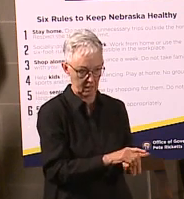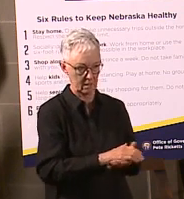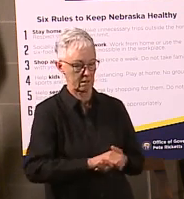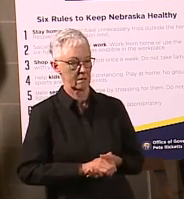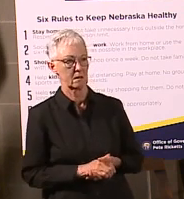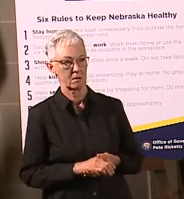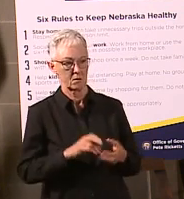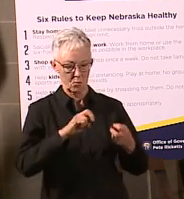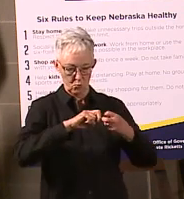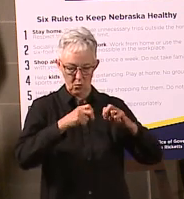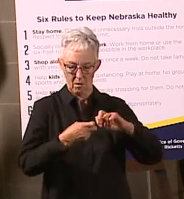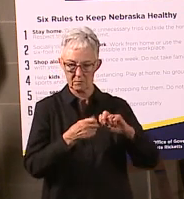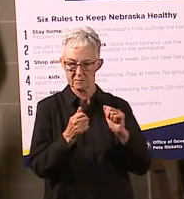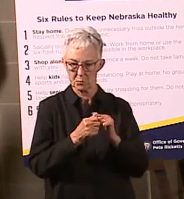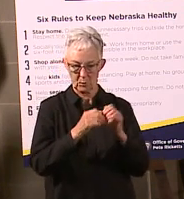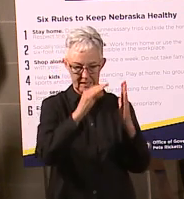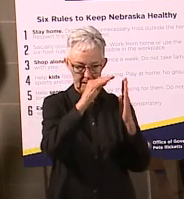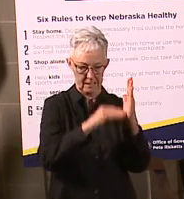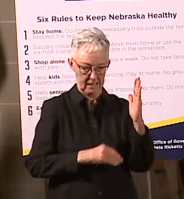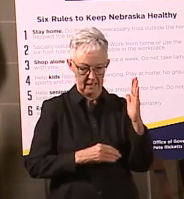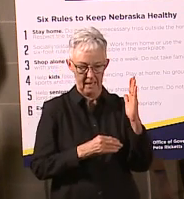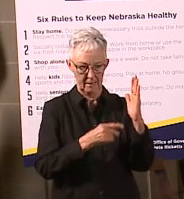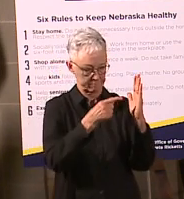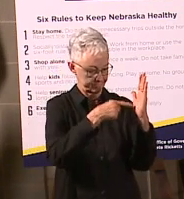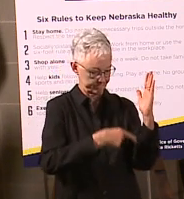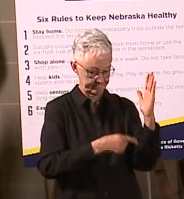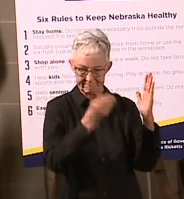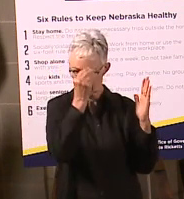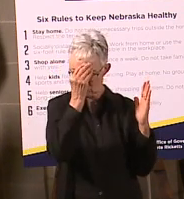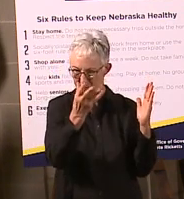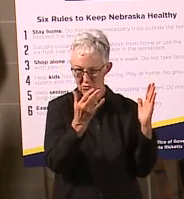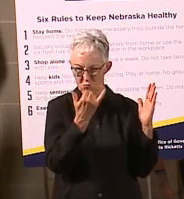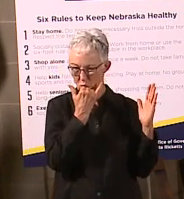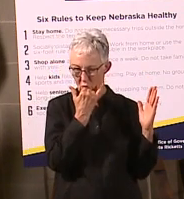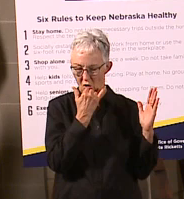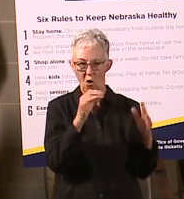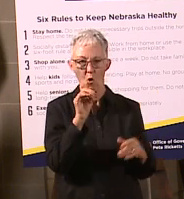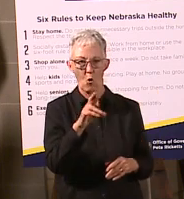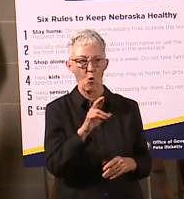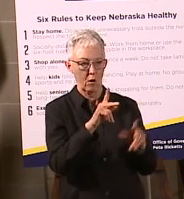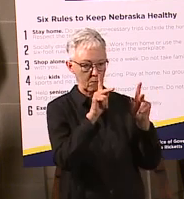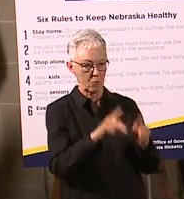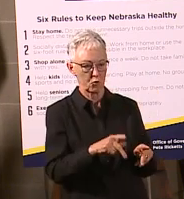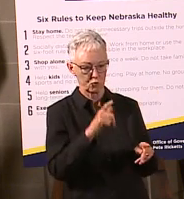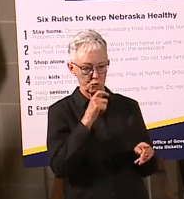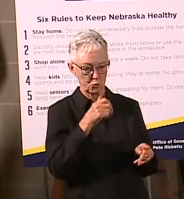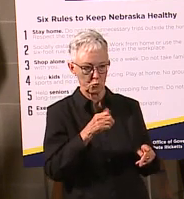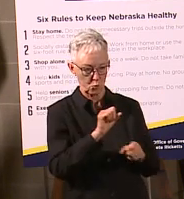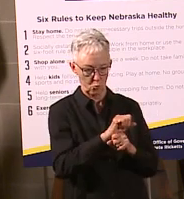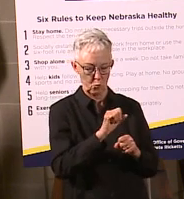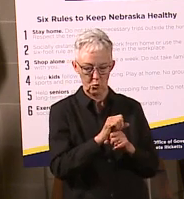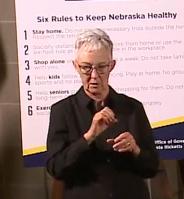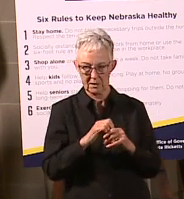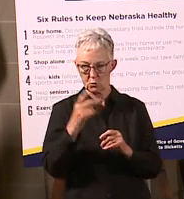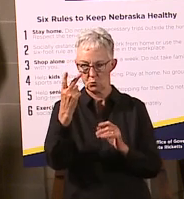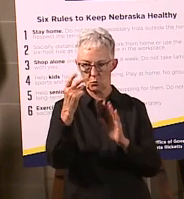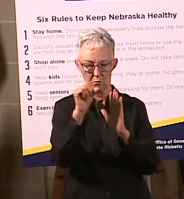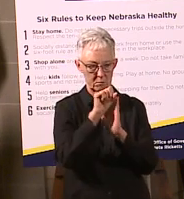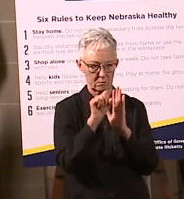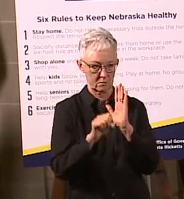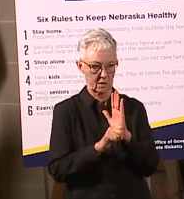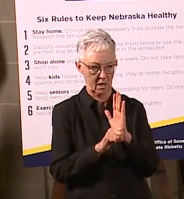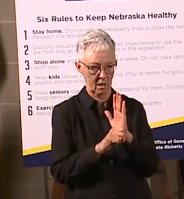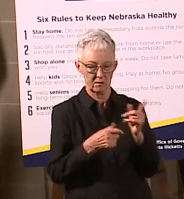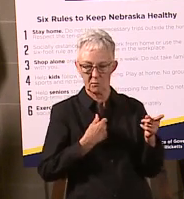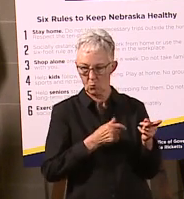problems with the claim or they've got claims in both states. There are things we still have to follow the law to be able to process those. So